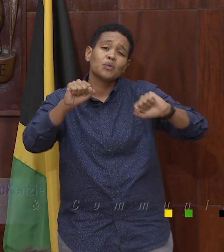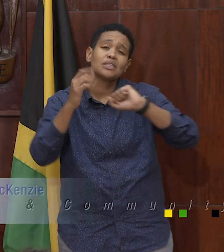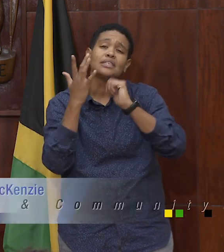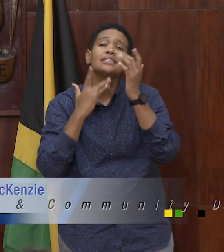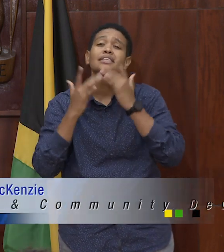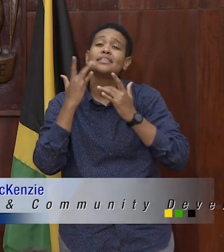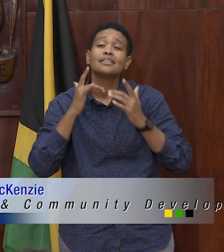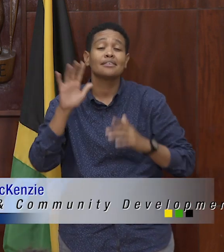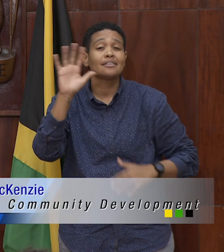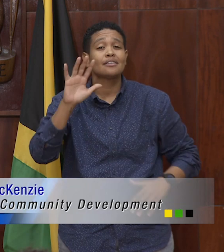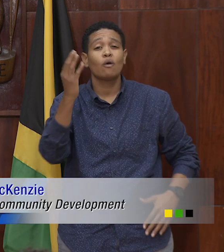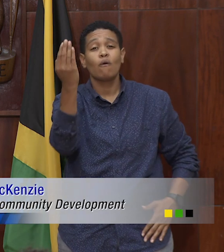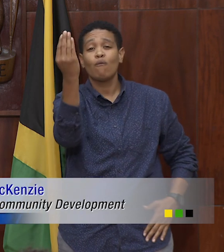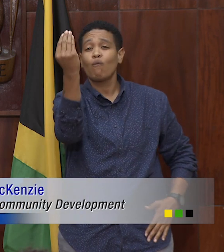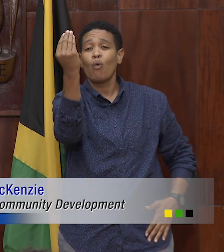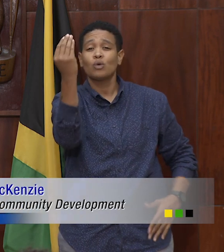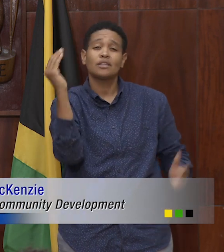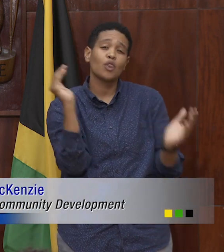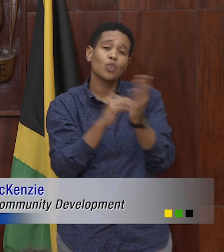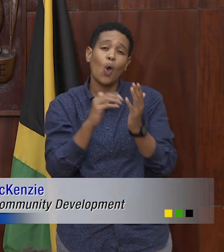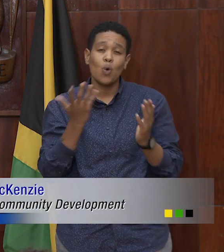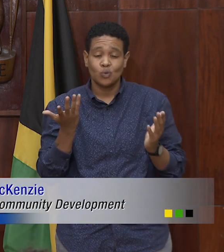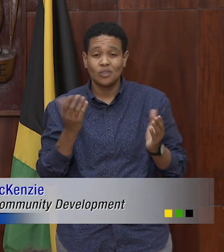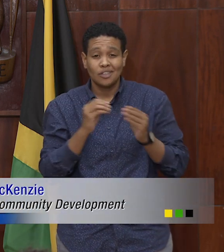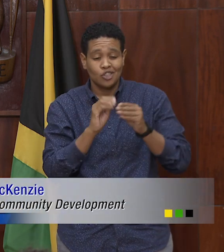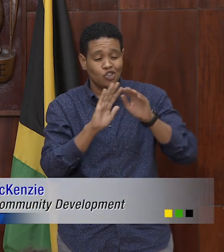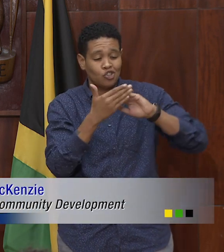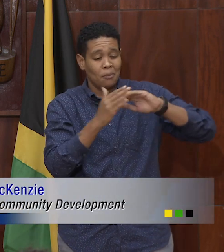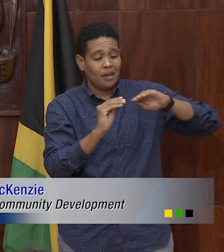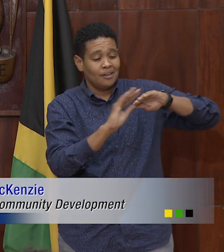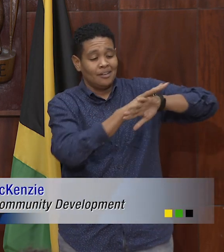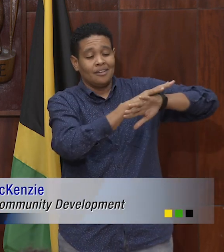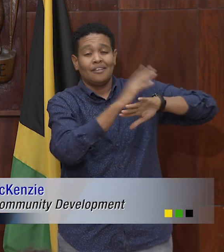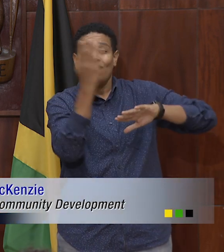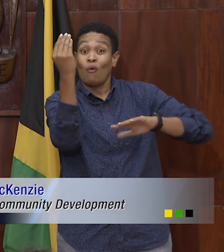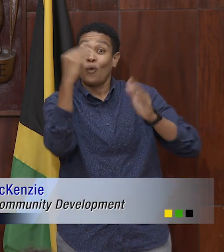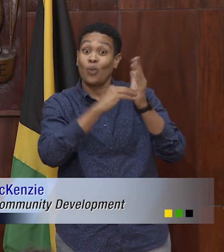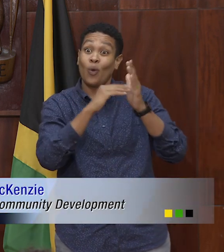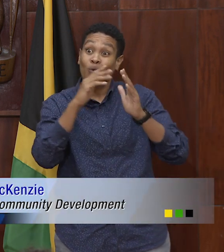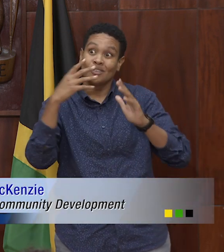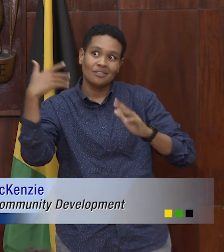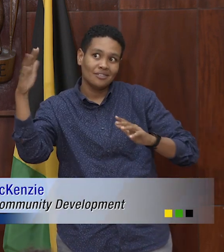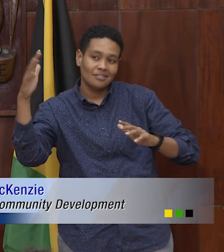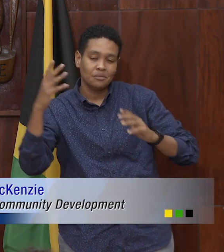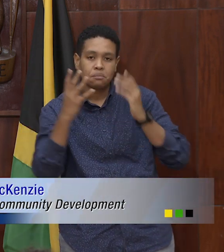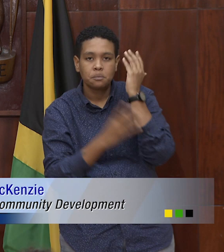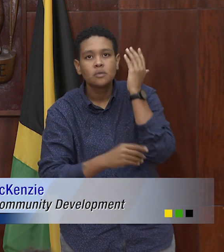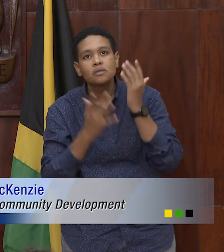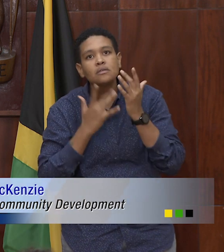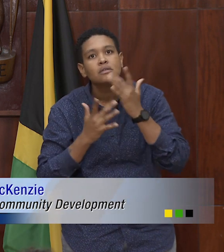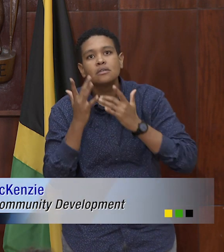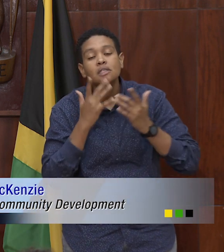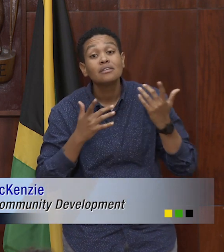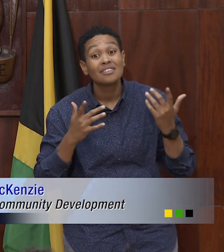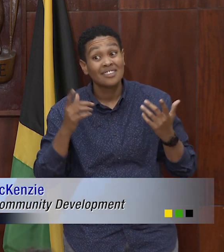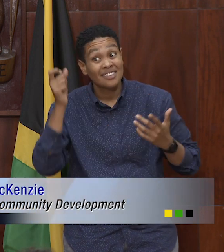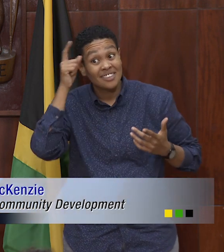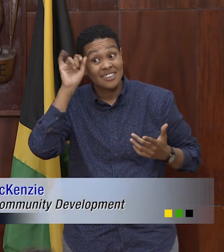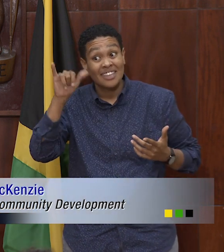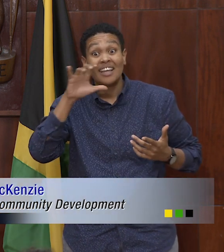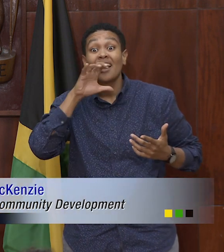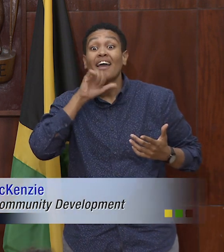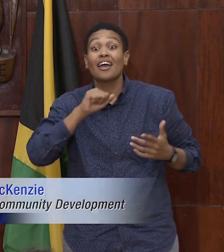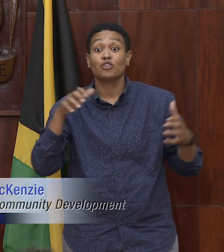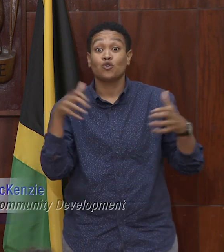numbers some 14,000 across the country, and especially with an age group of